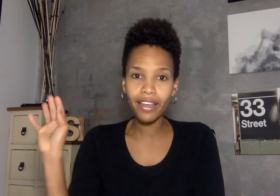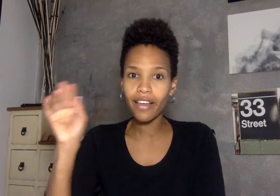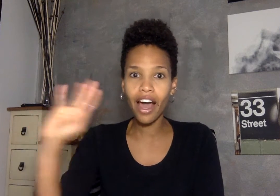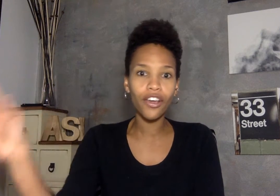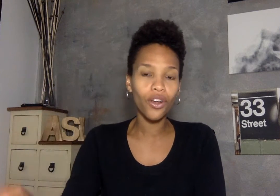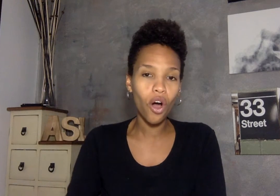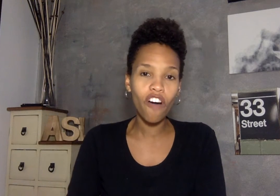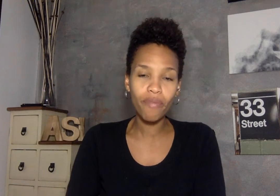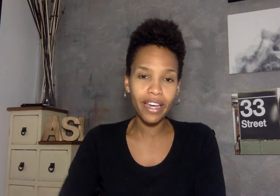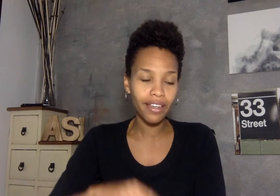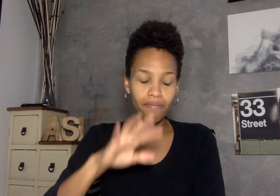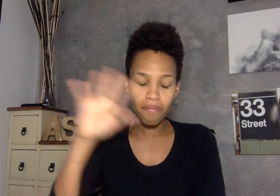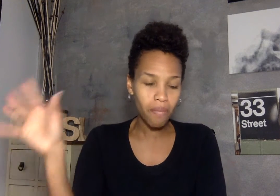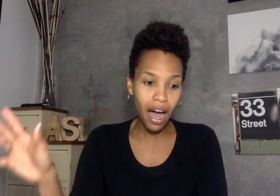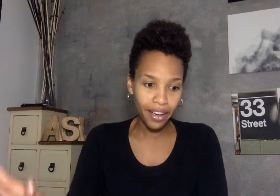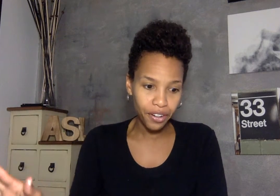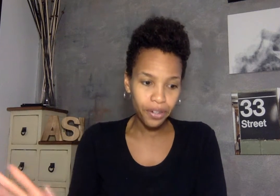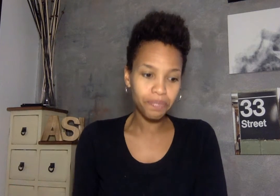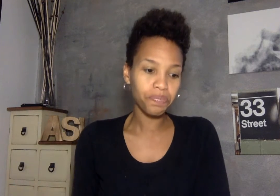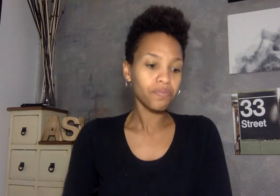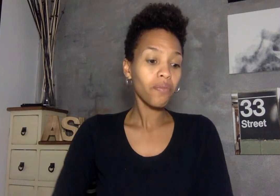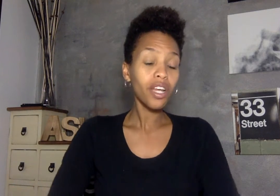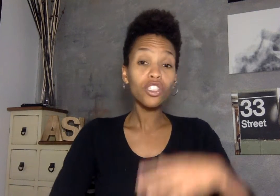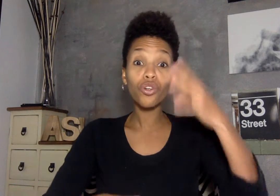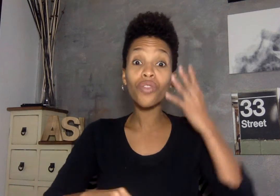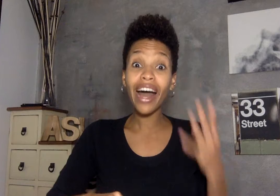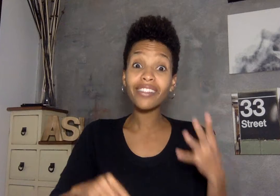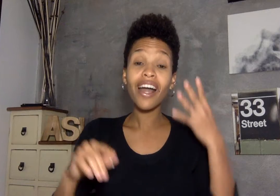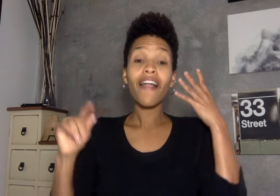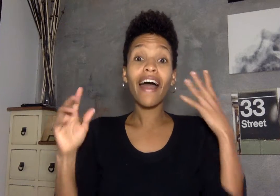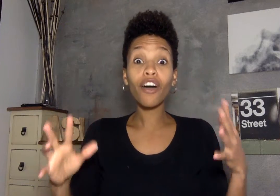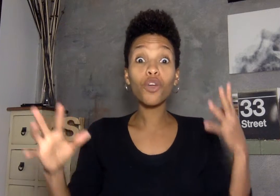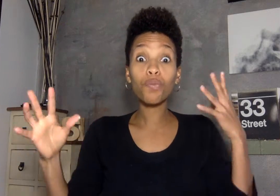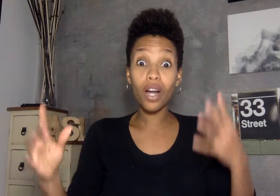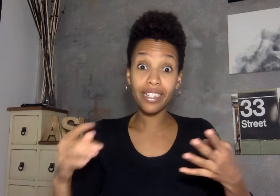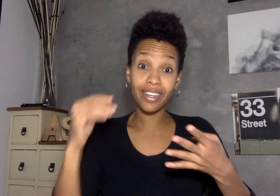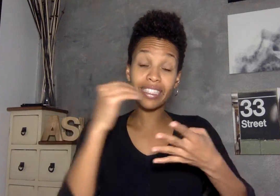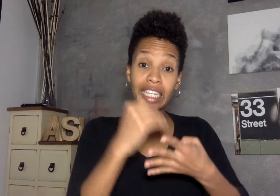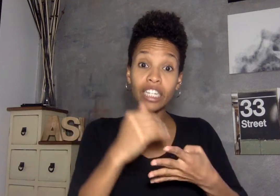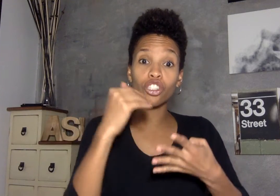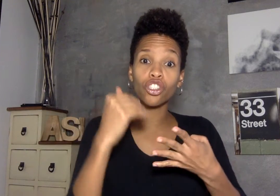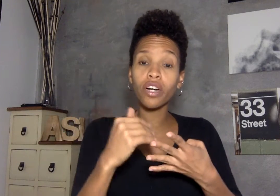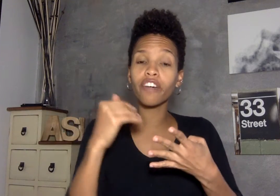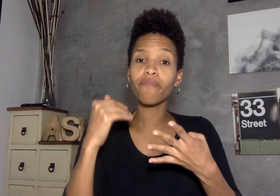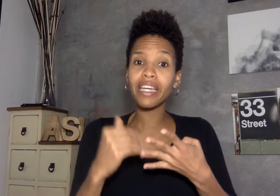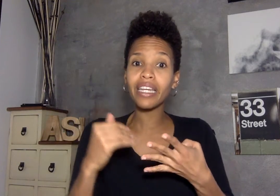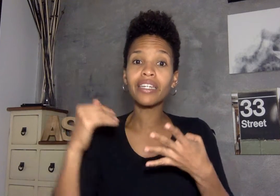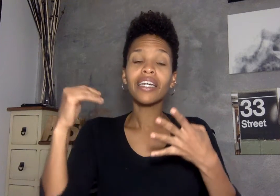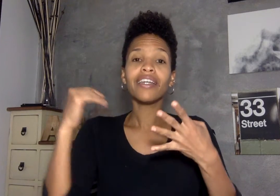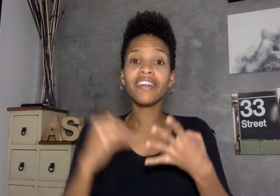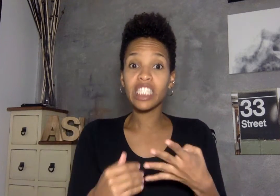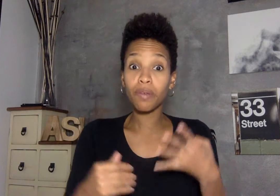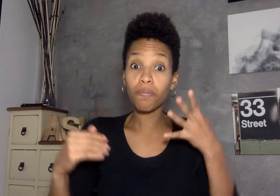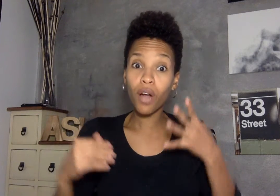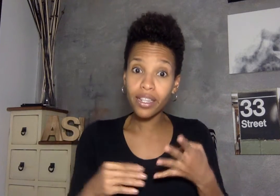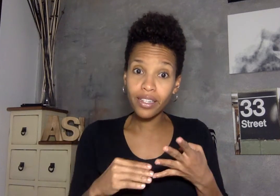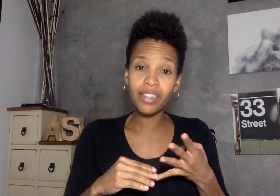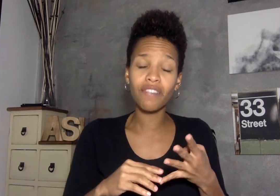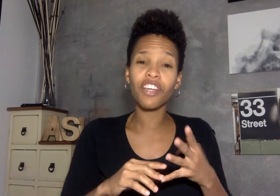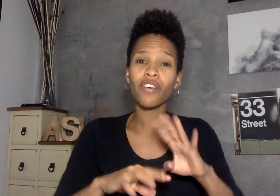you know off my mind so that's how you process each chunk of meaning needs to be processed to figure